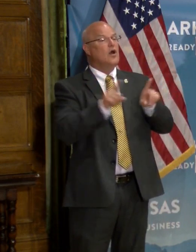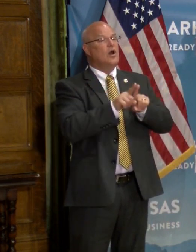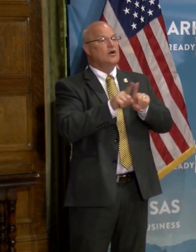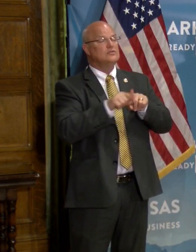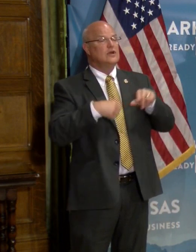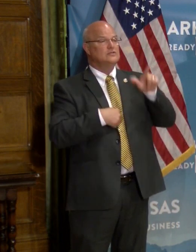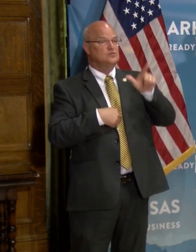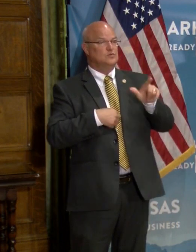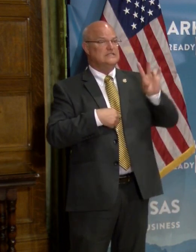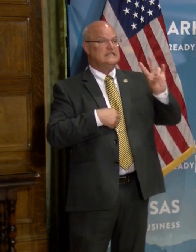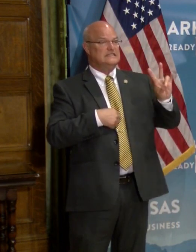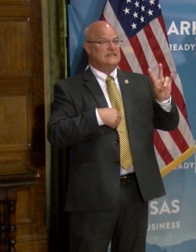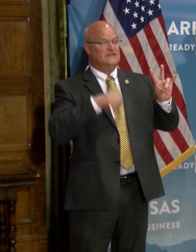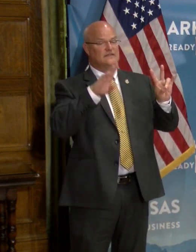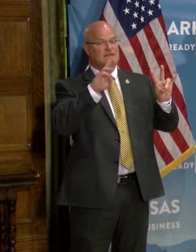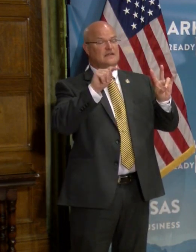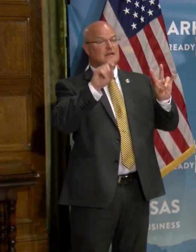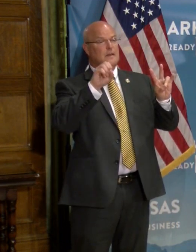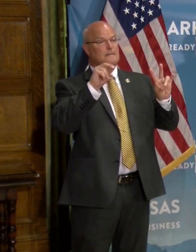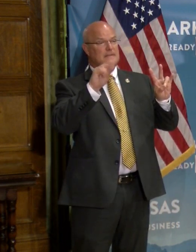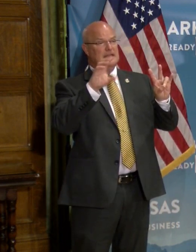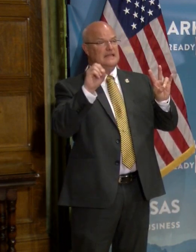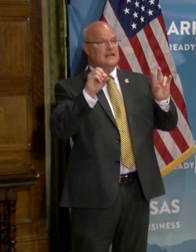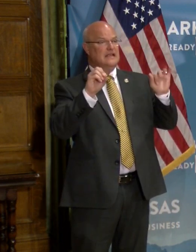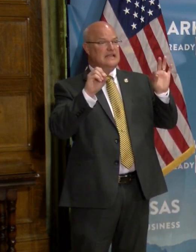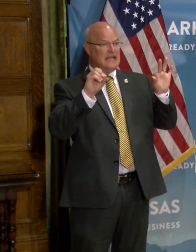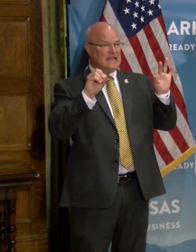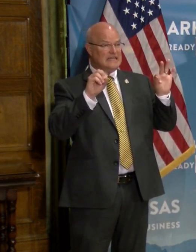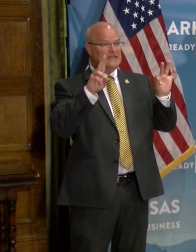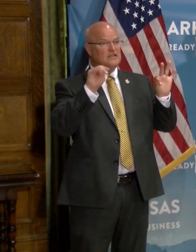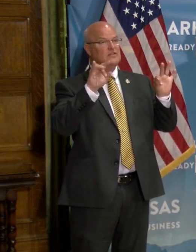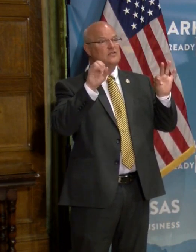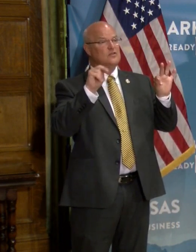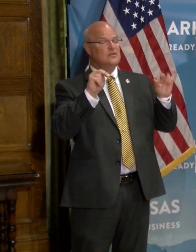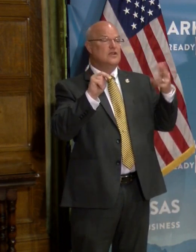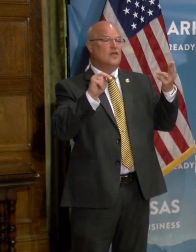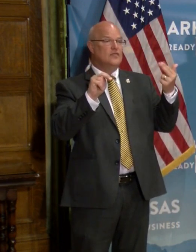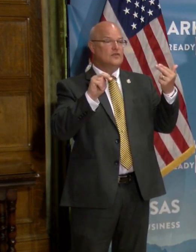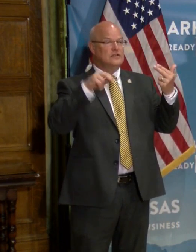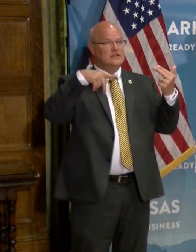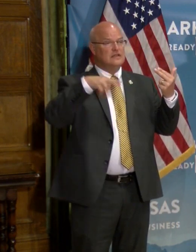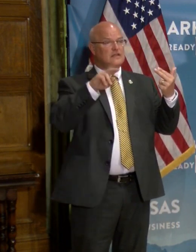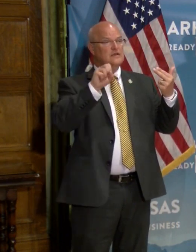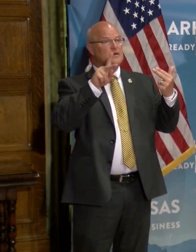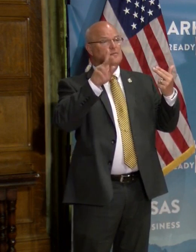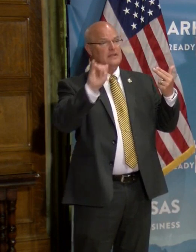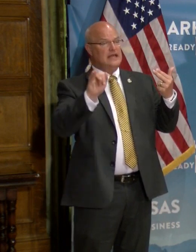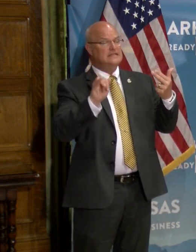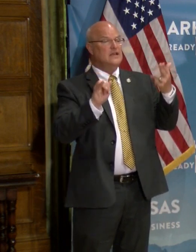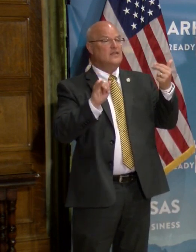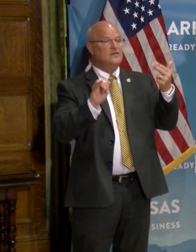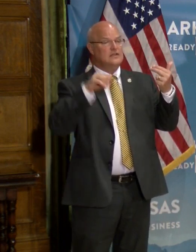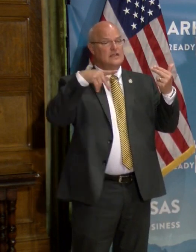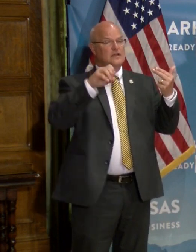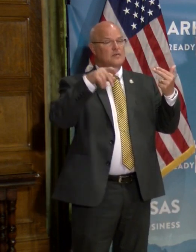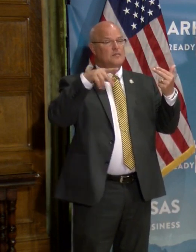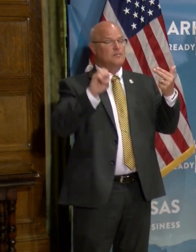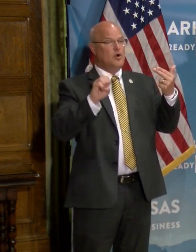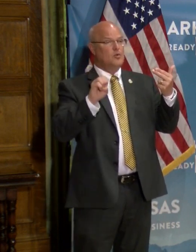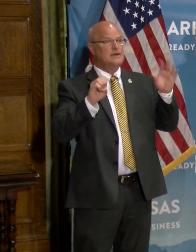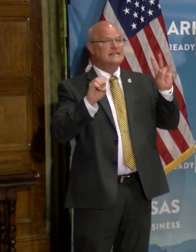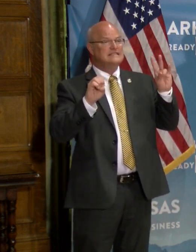also had 27 in Benton County, 19 in Union County, 13 in Pulaski County, 13 in Pope County,